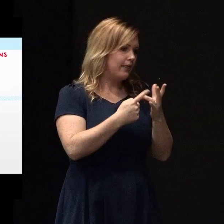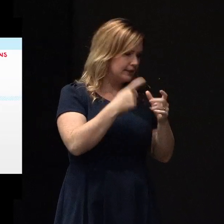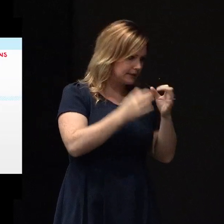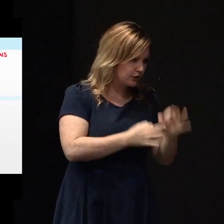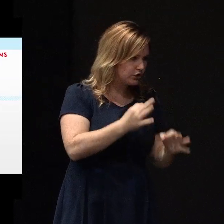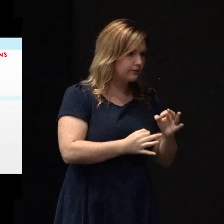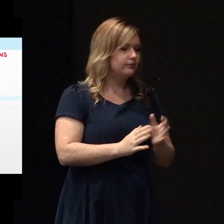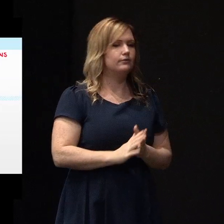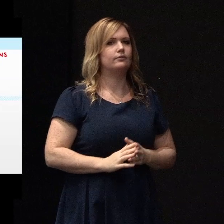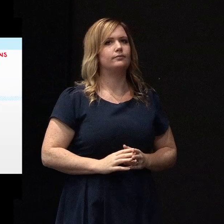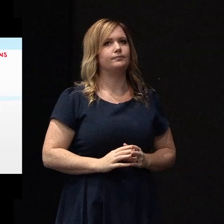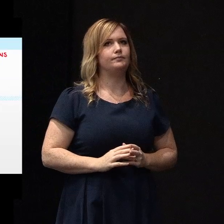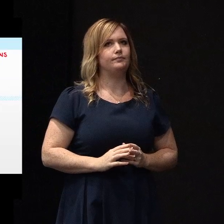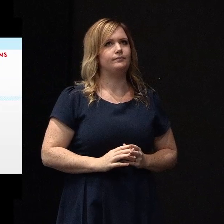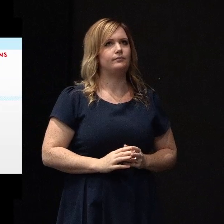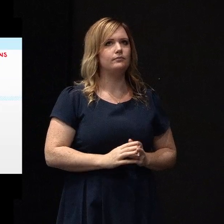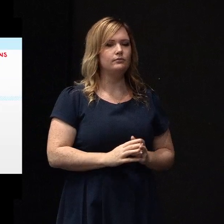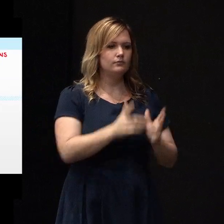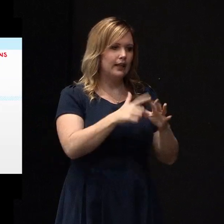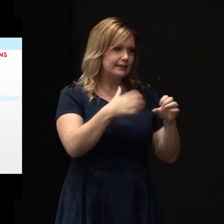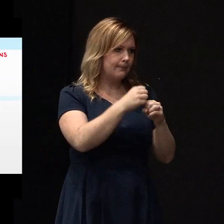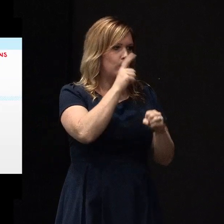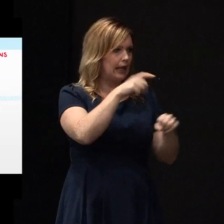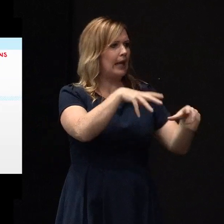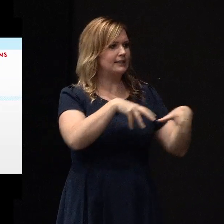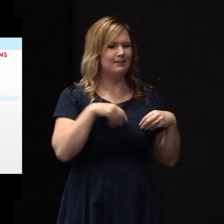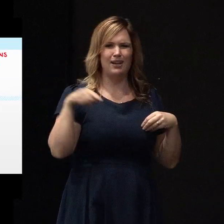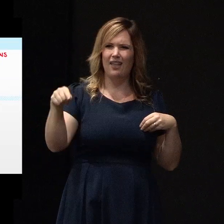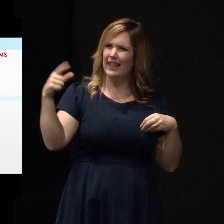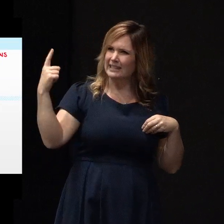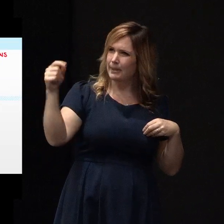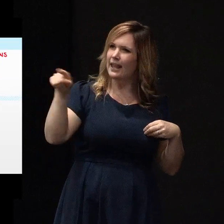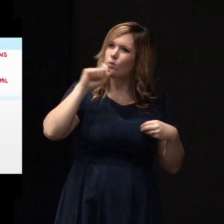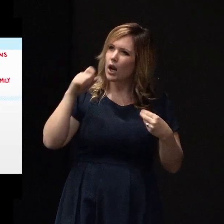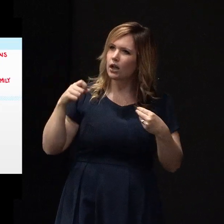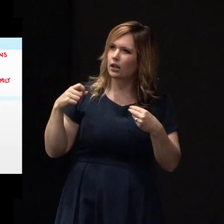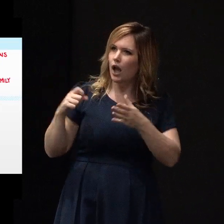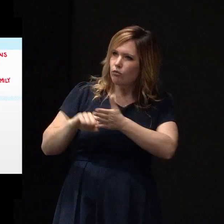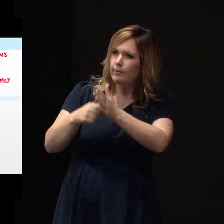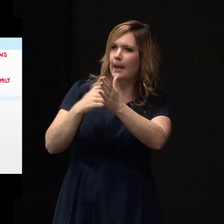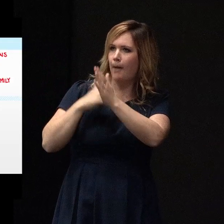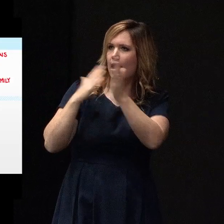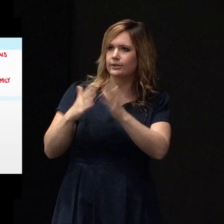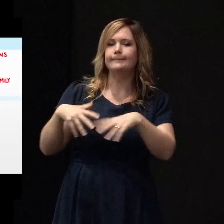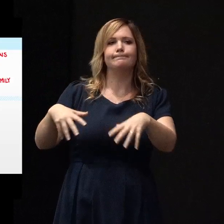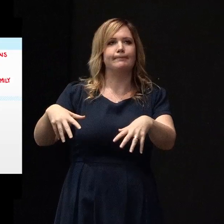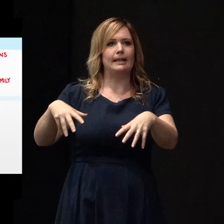decide, for example, to accept the pace that's imposed upon us rather than to fight it.